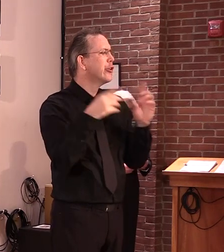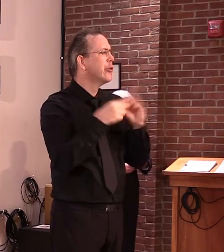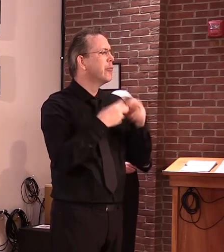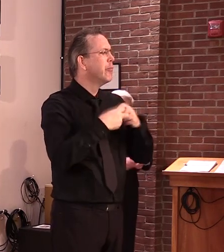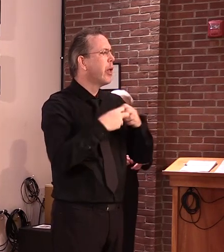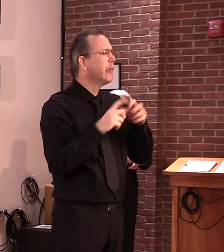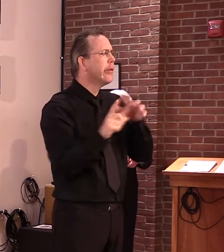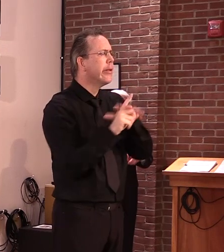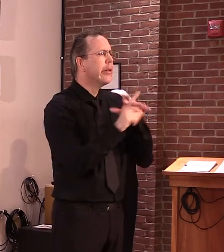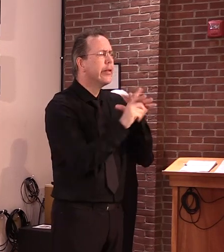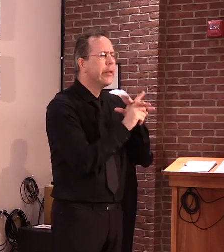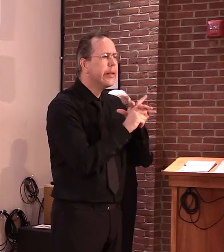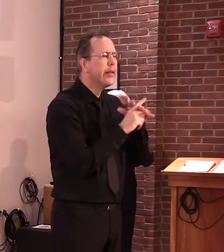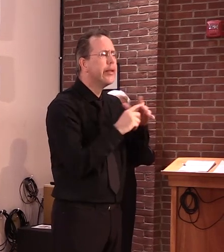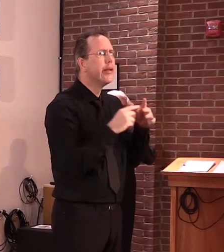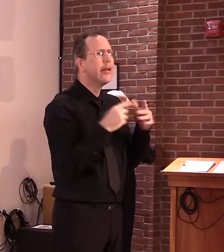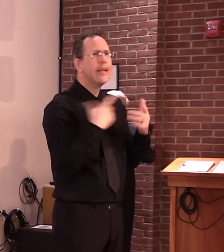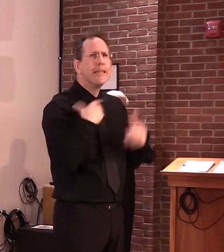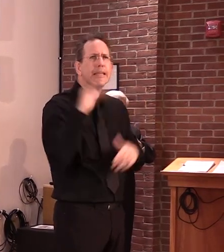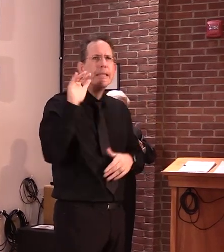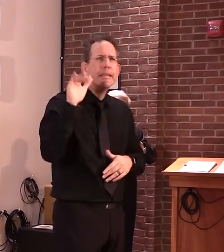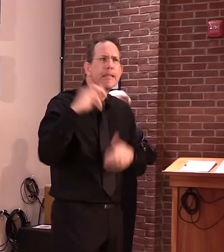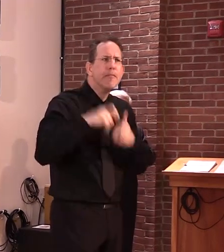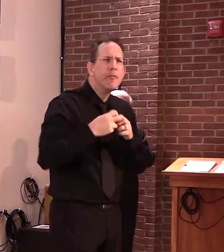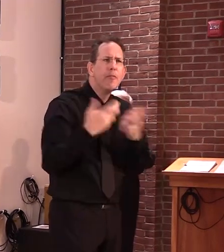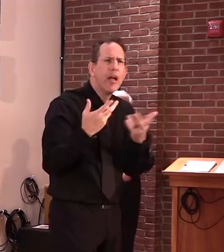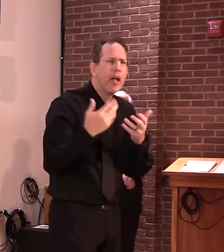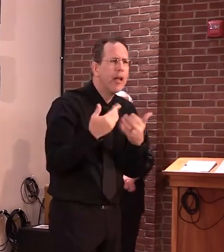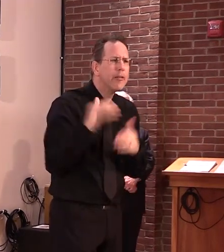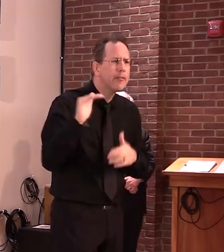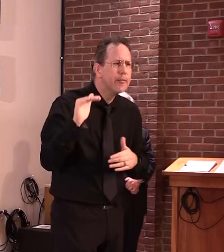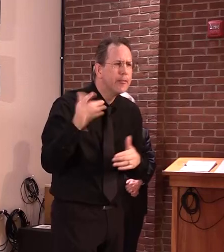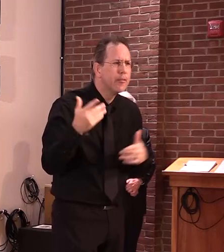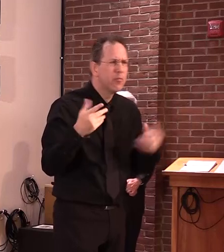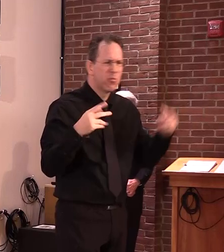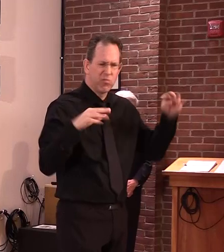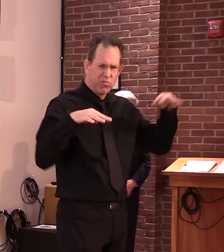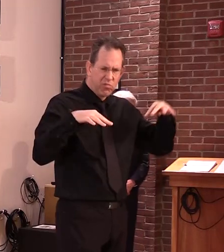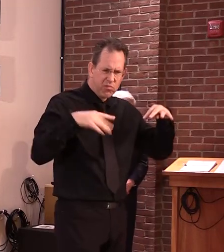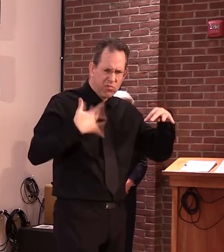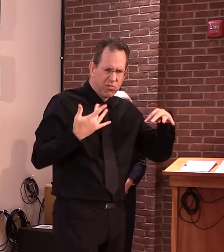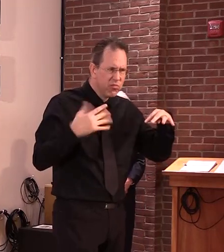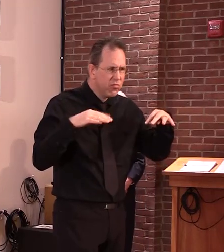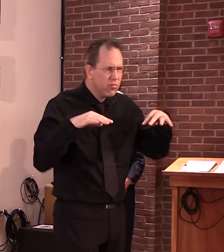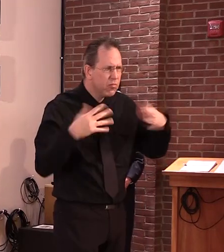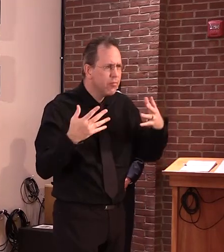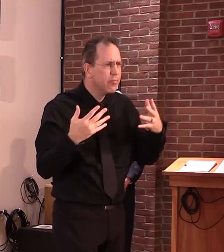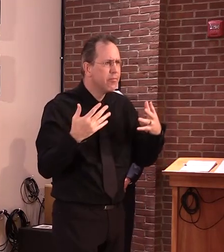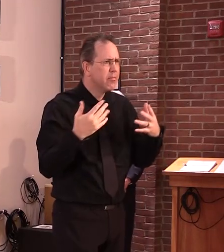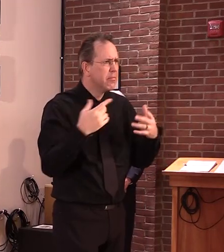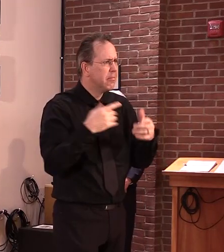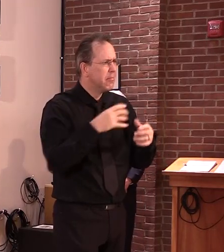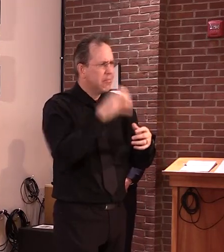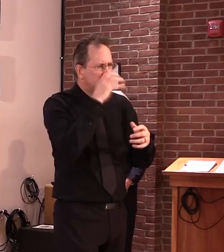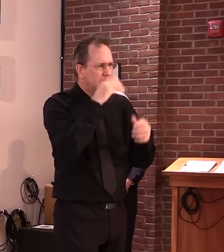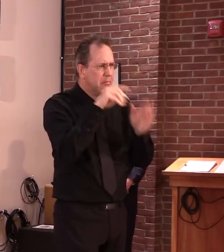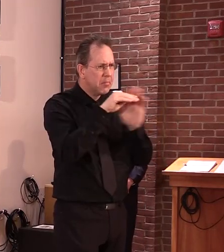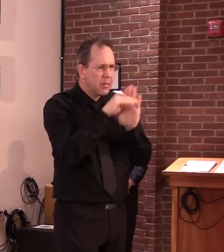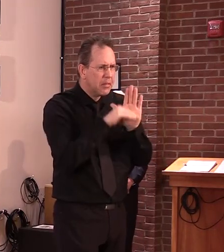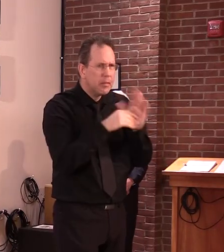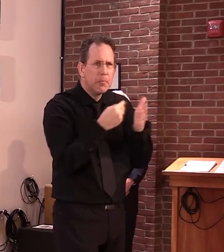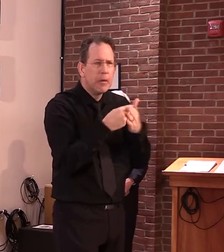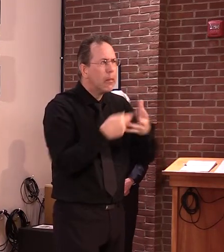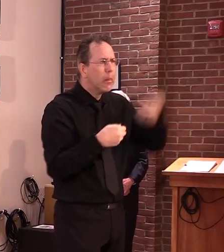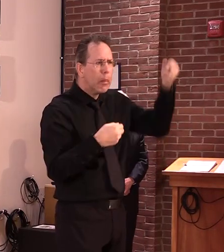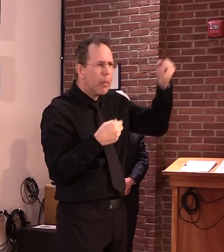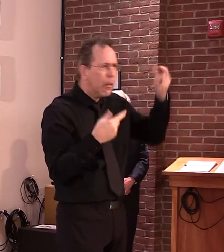risk basically retaliation from the federal government, whether it's done rescinding benefits or some sort of thing, I guess. At